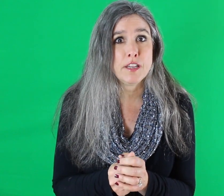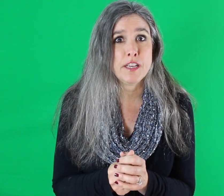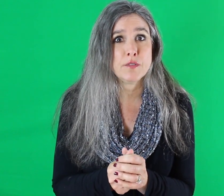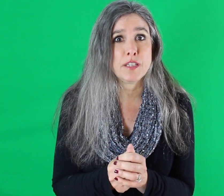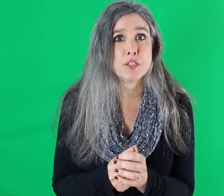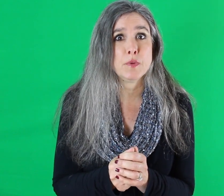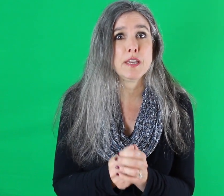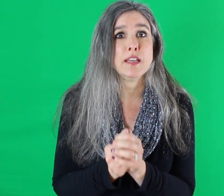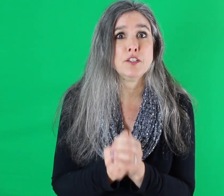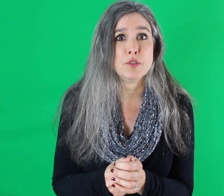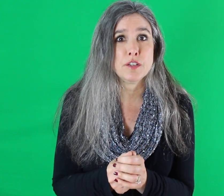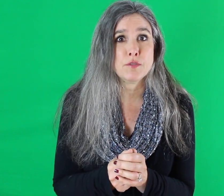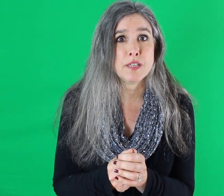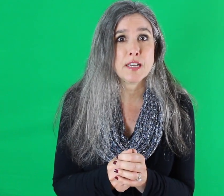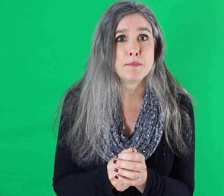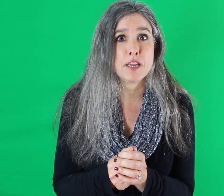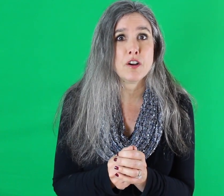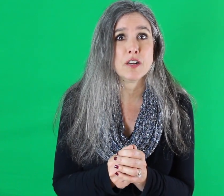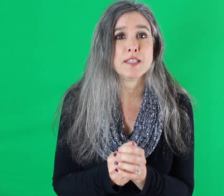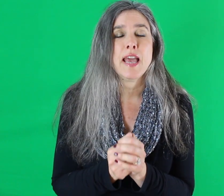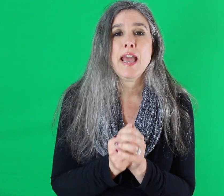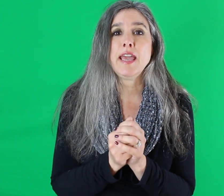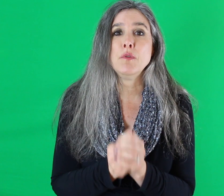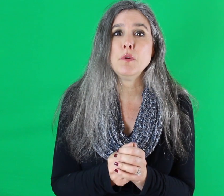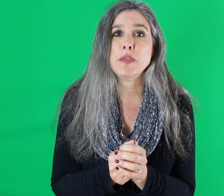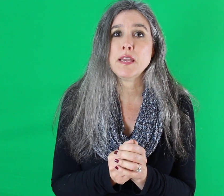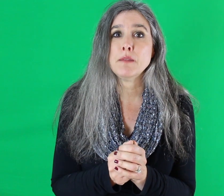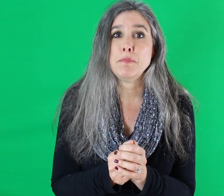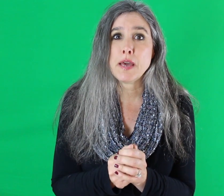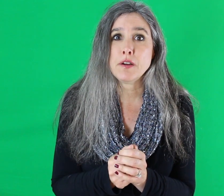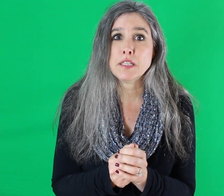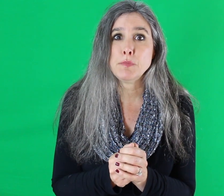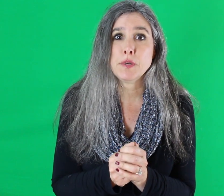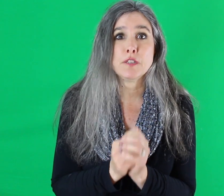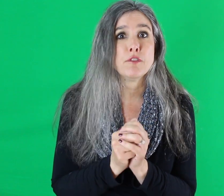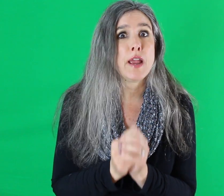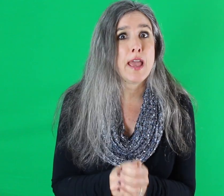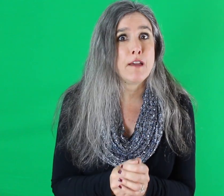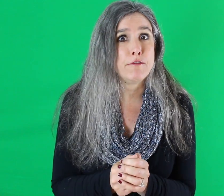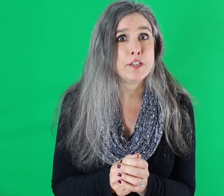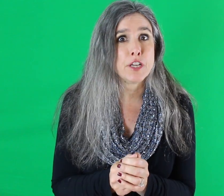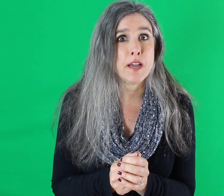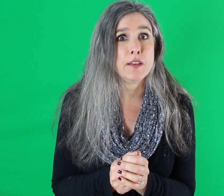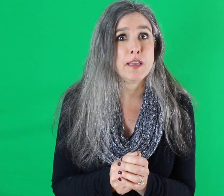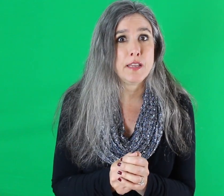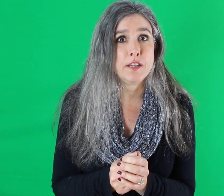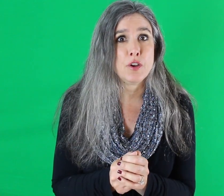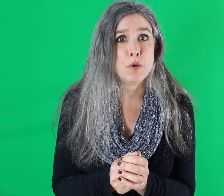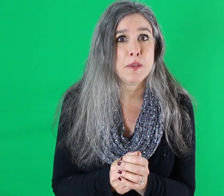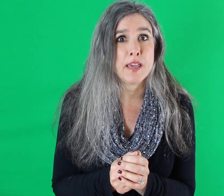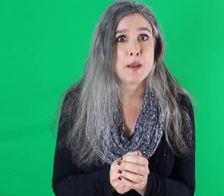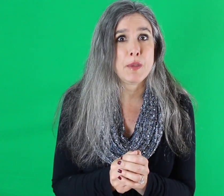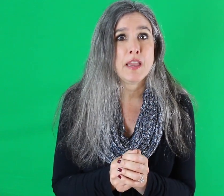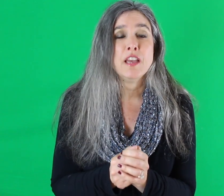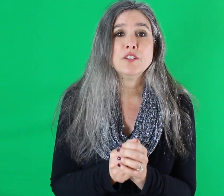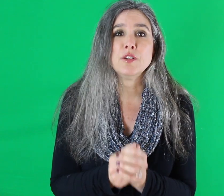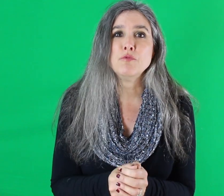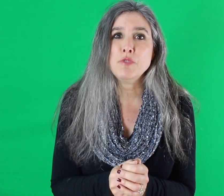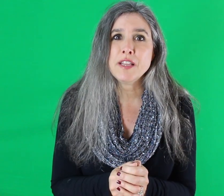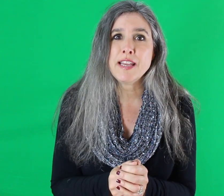videos each week and do their three timeline cards, it will make it a better experience for every child at Eden Hope Academy. So I really